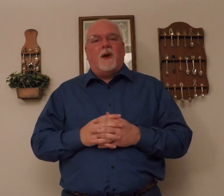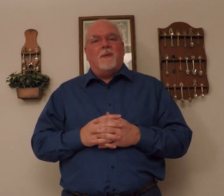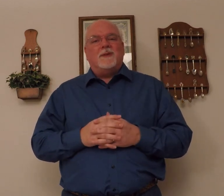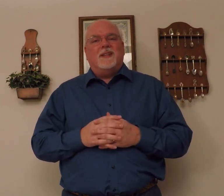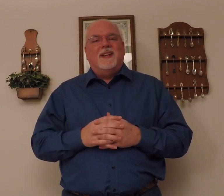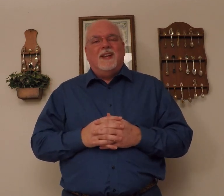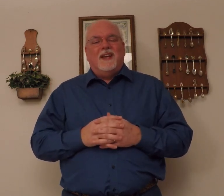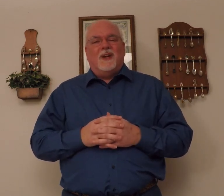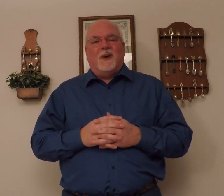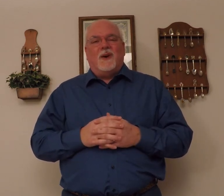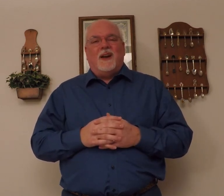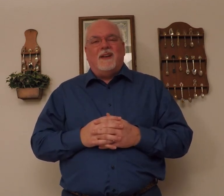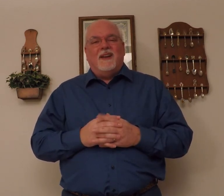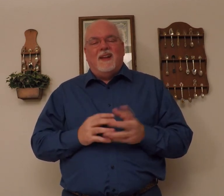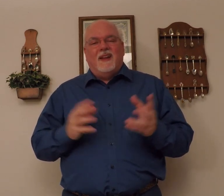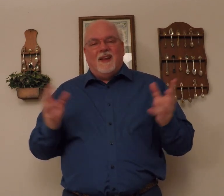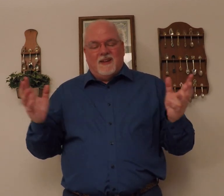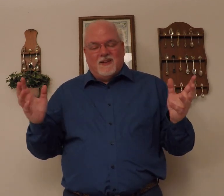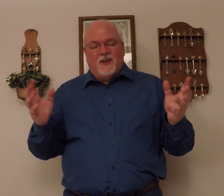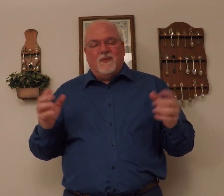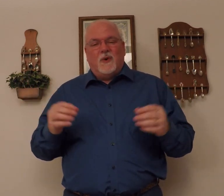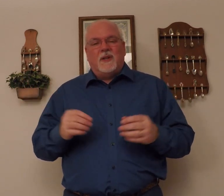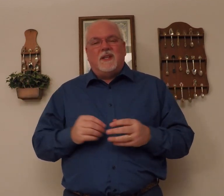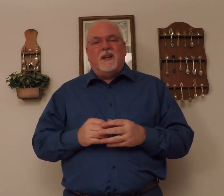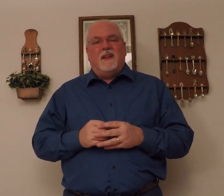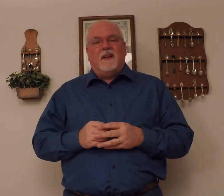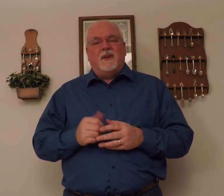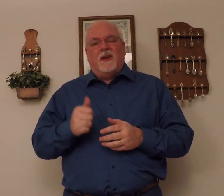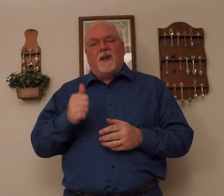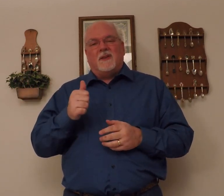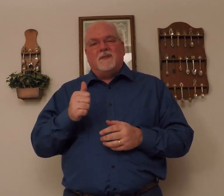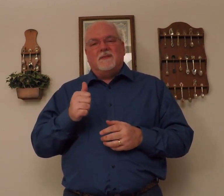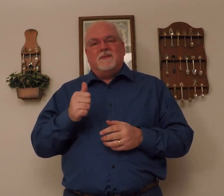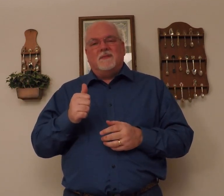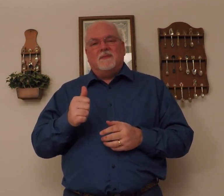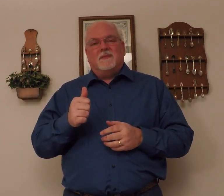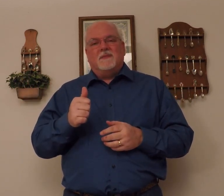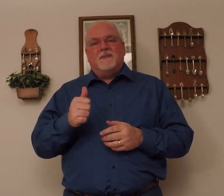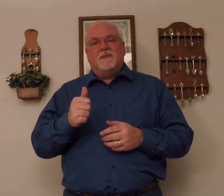promise. All right. Looking forward to seeing you there. Good luck. Good